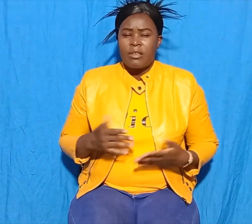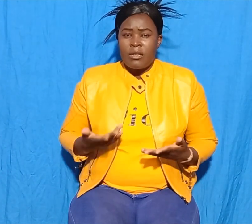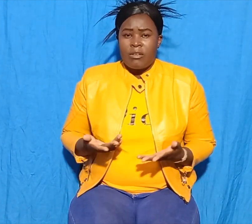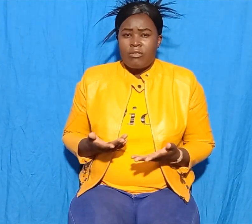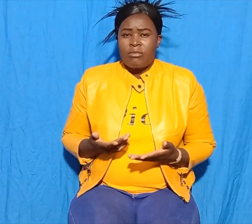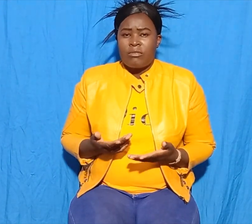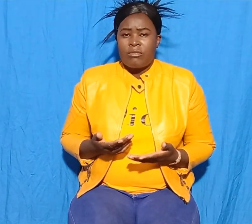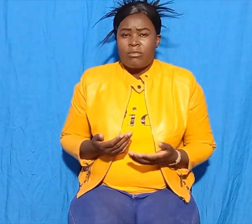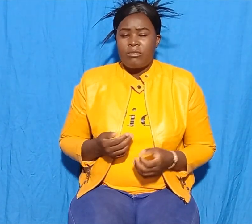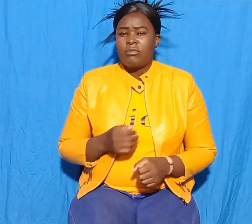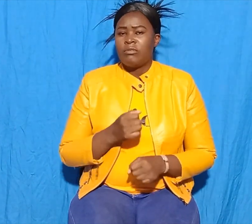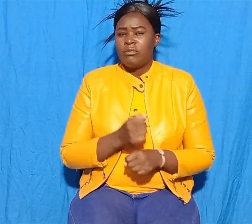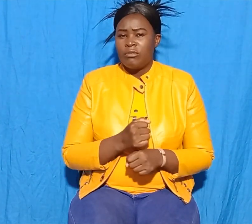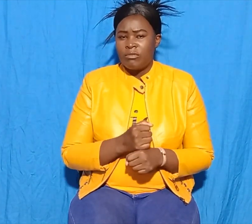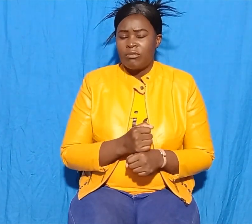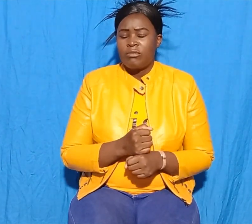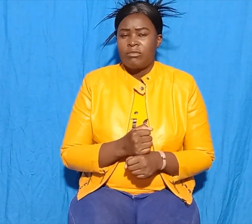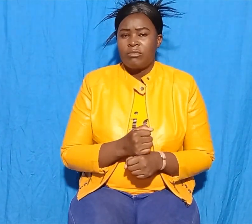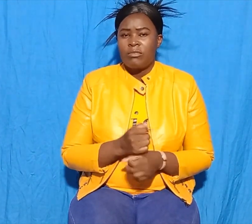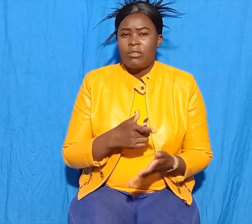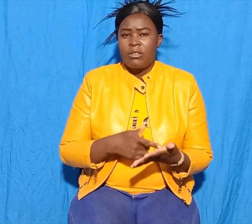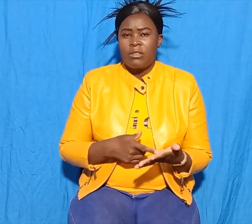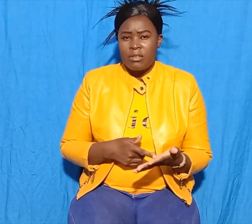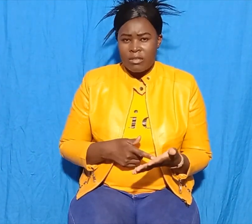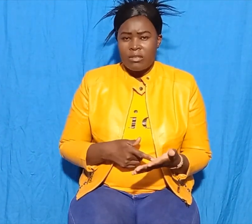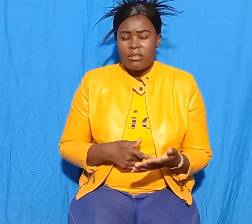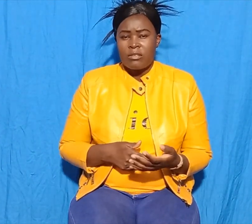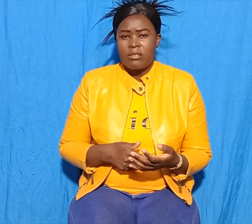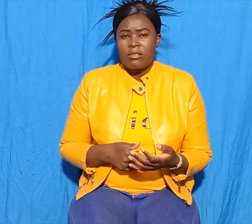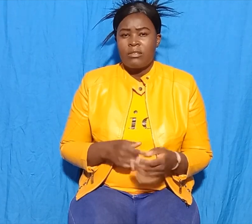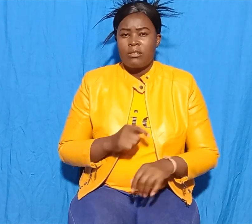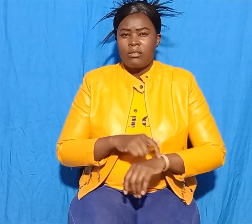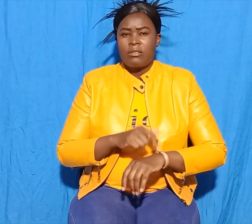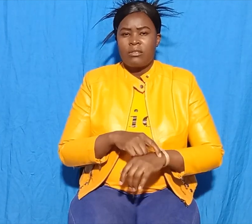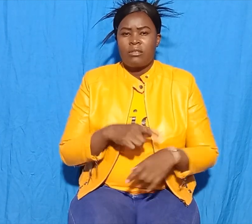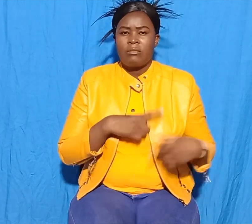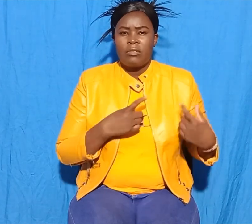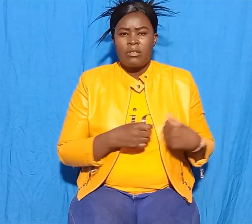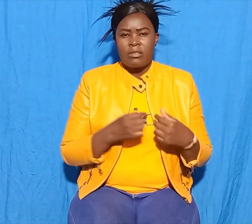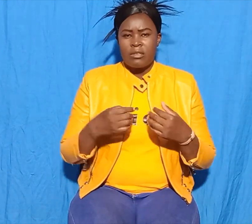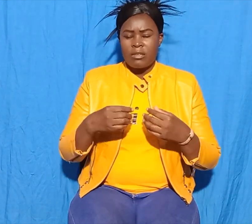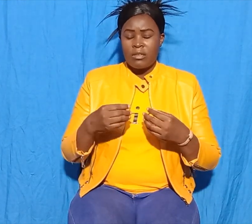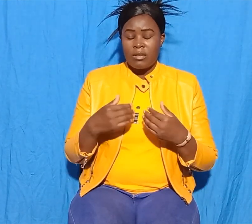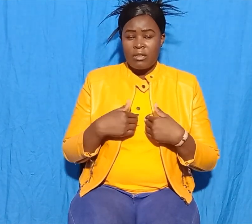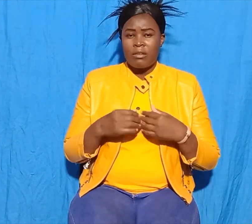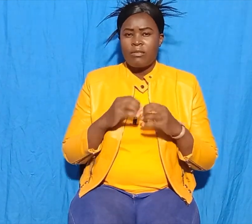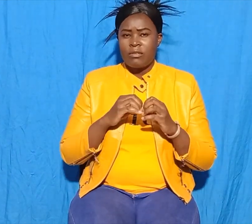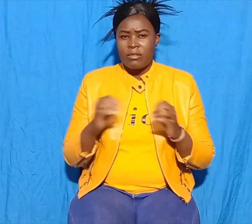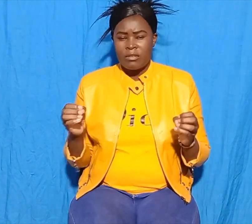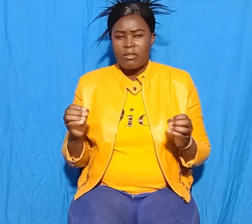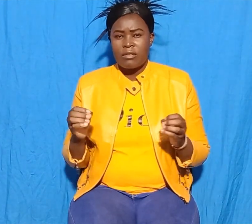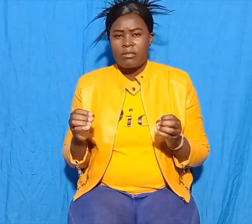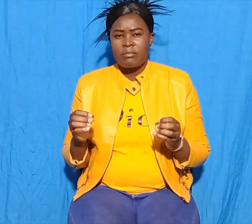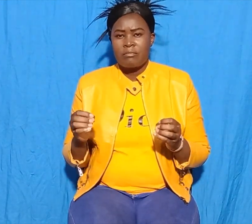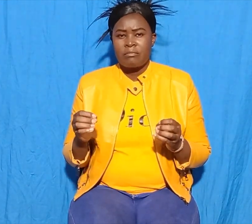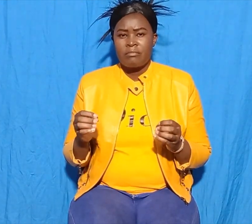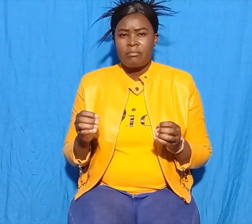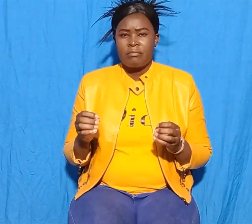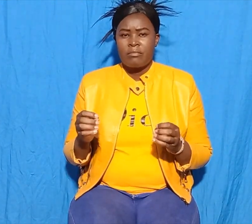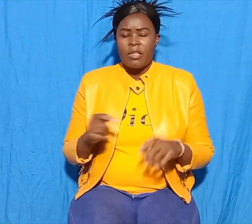to your tree, will you go and get your heart? Of course, I will. And